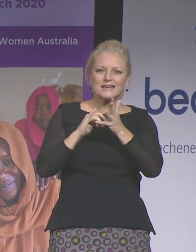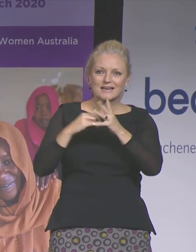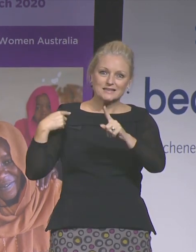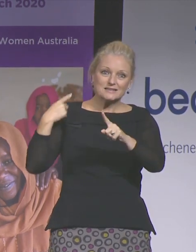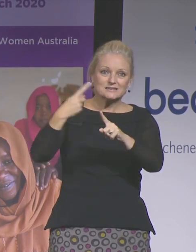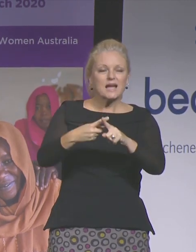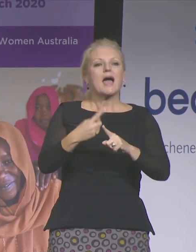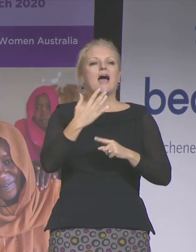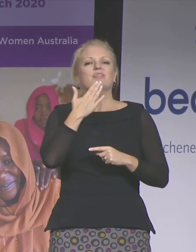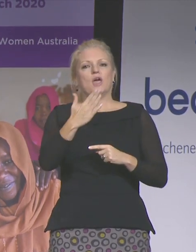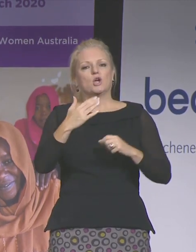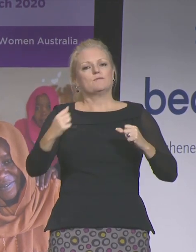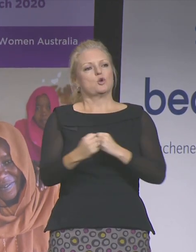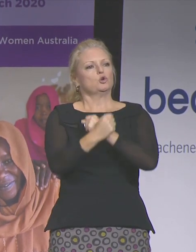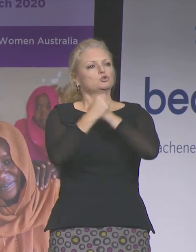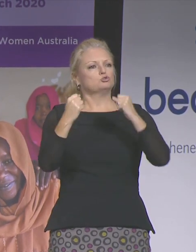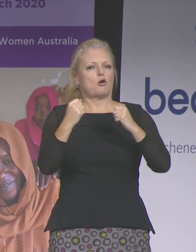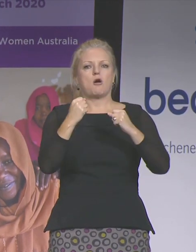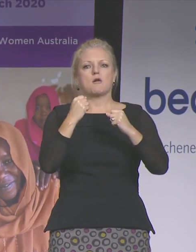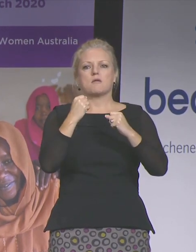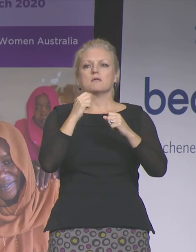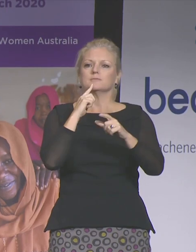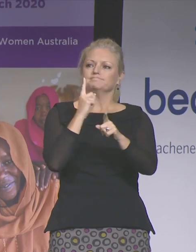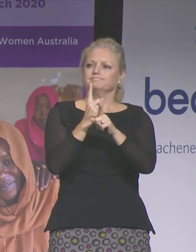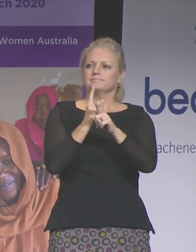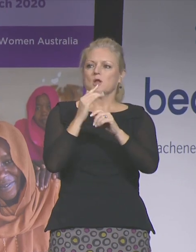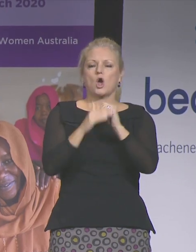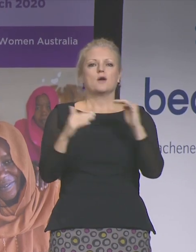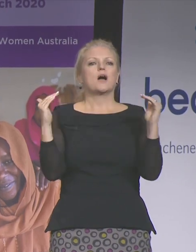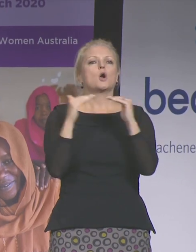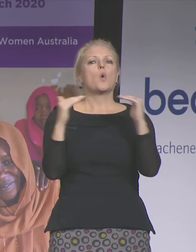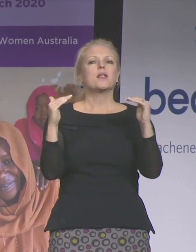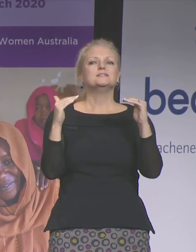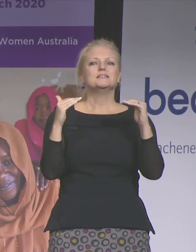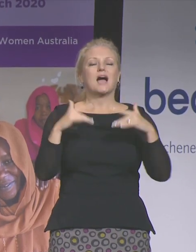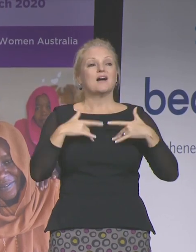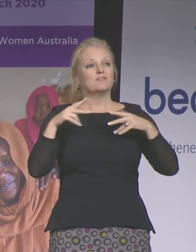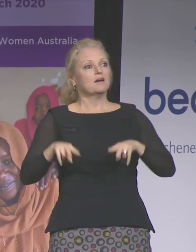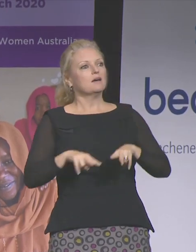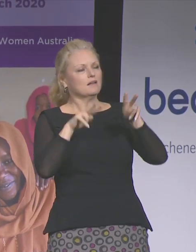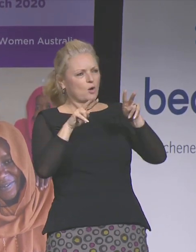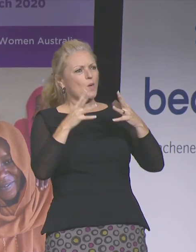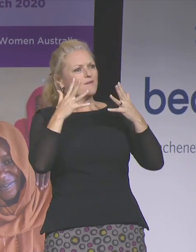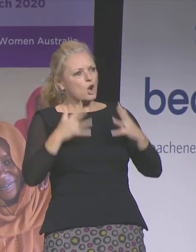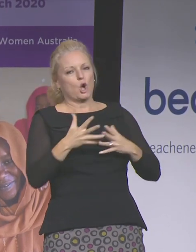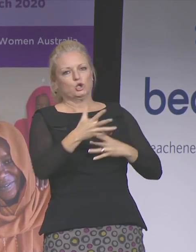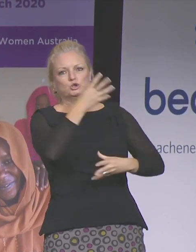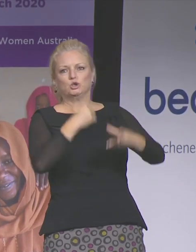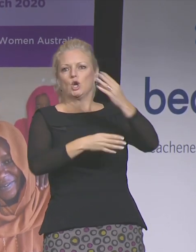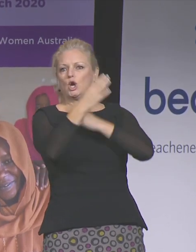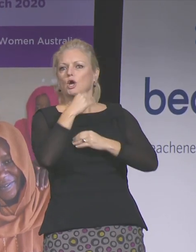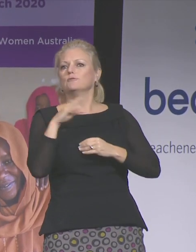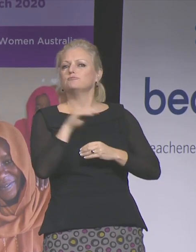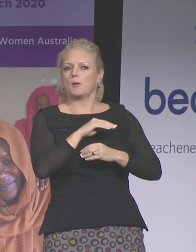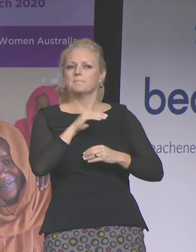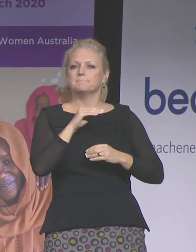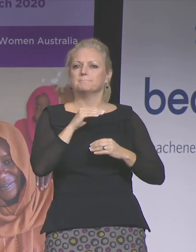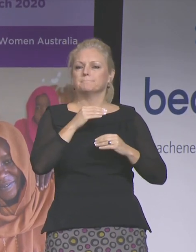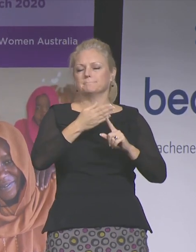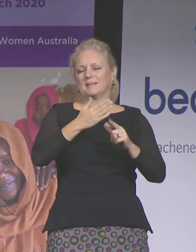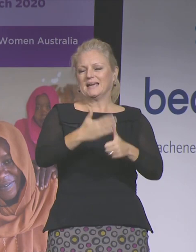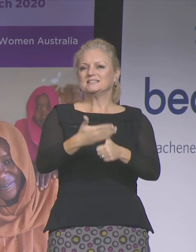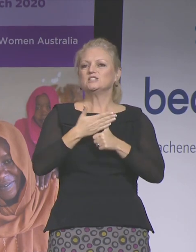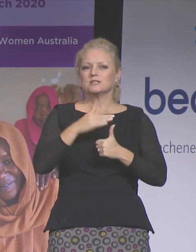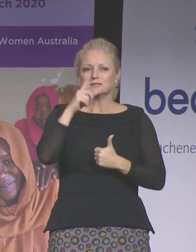on equality. We have so much to learn. Now coming into here today I thought my gosh Adelaide